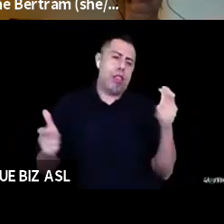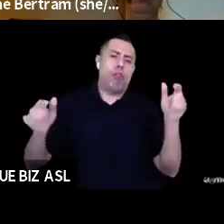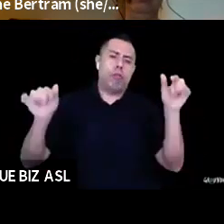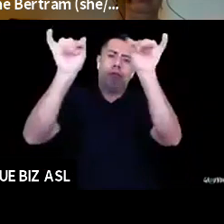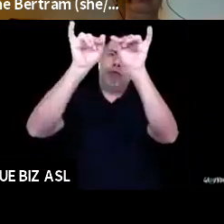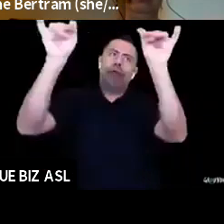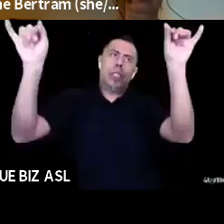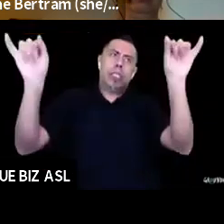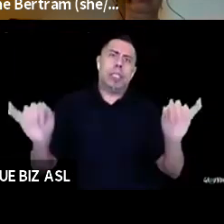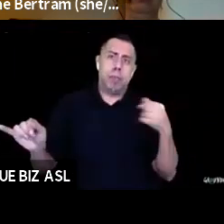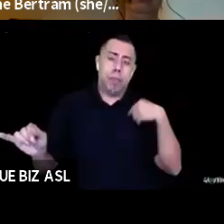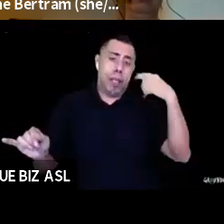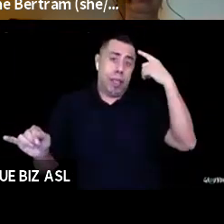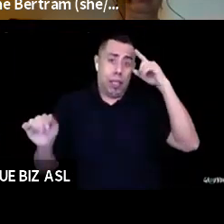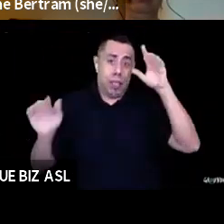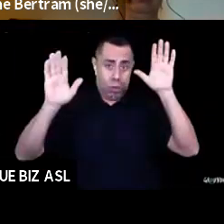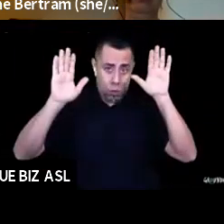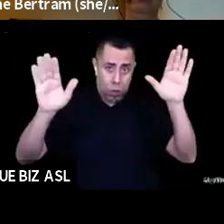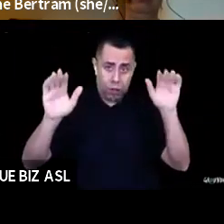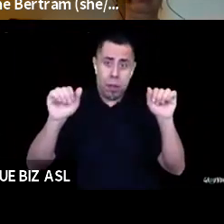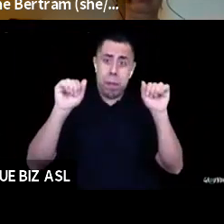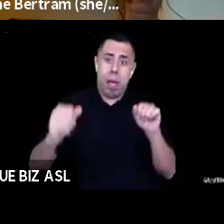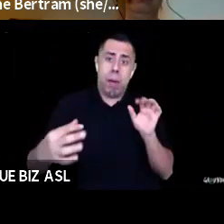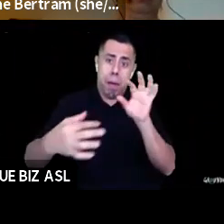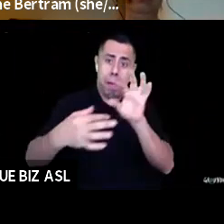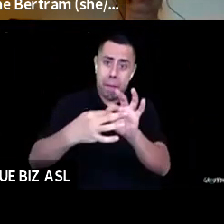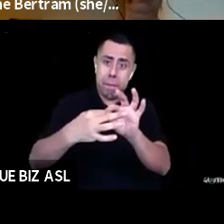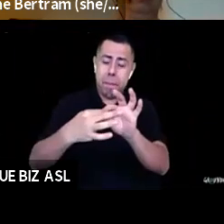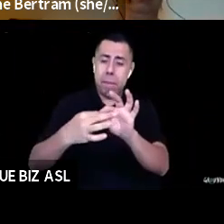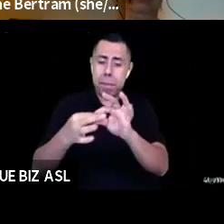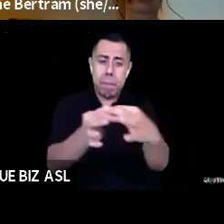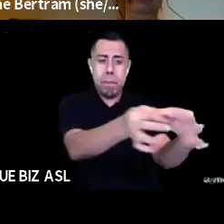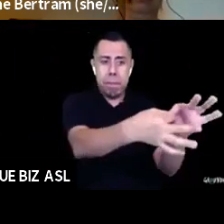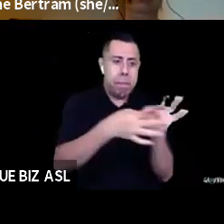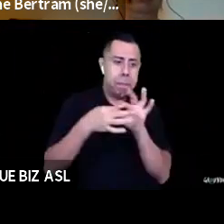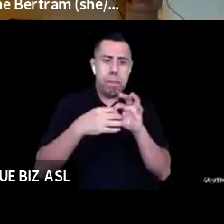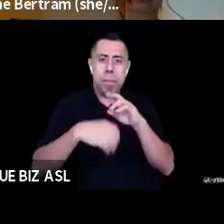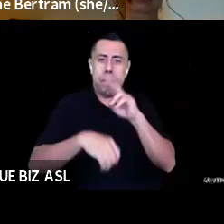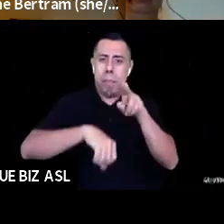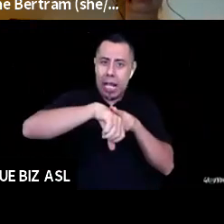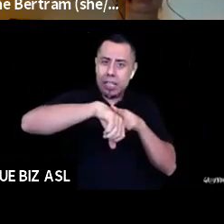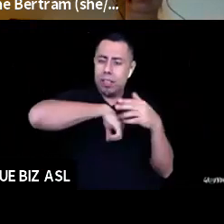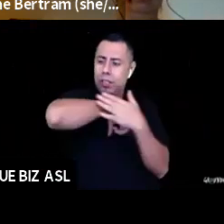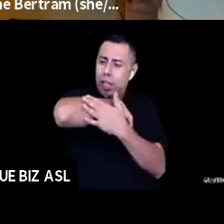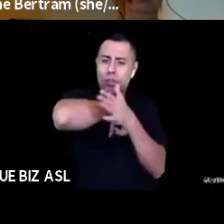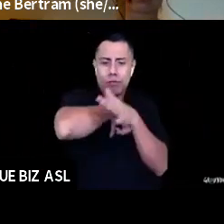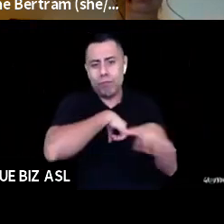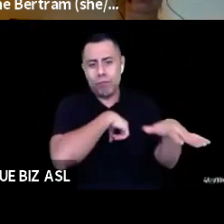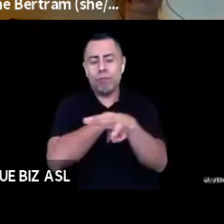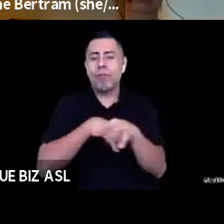able to connect nationally with theaters around the country, but to think about bio regional governance for